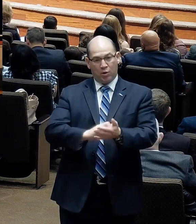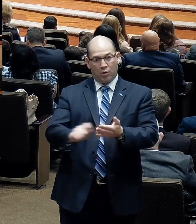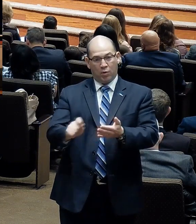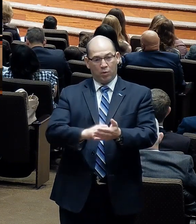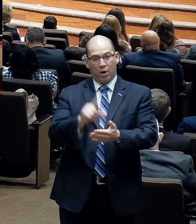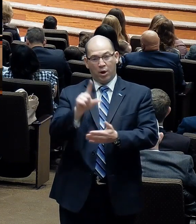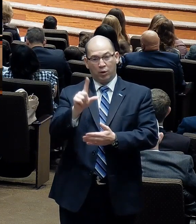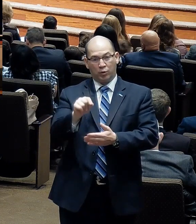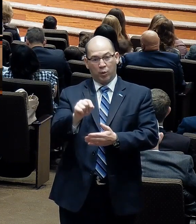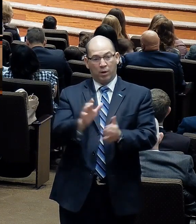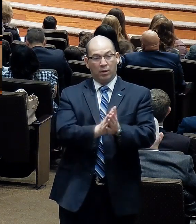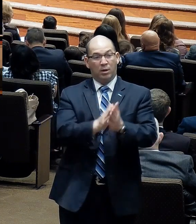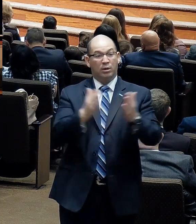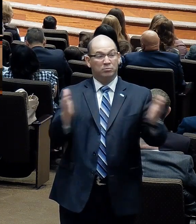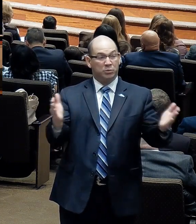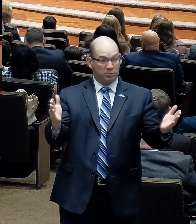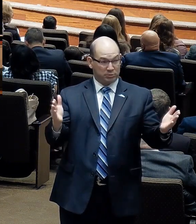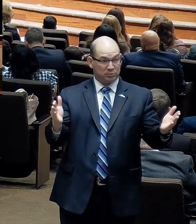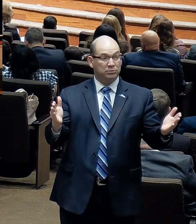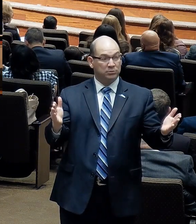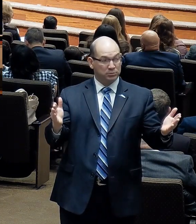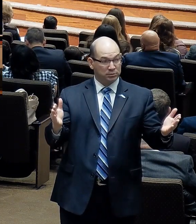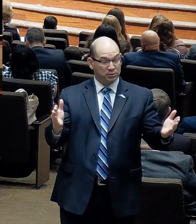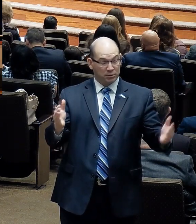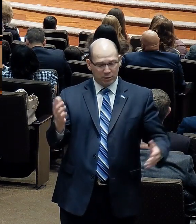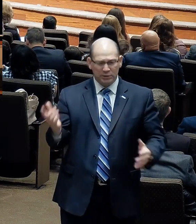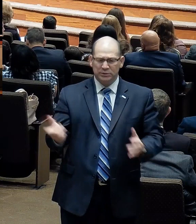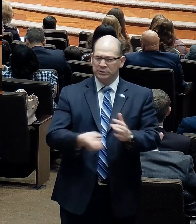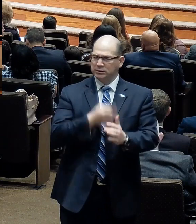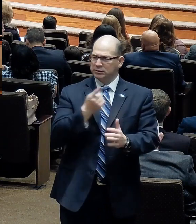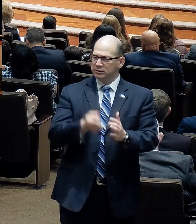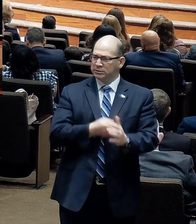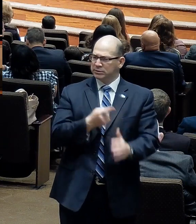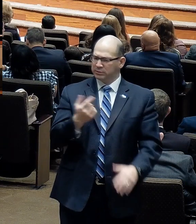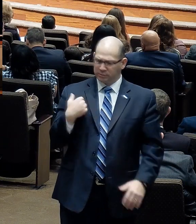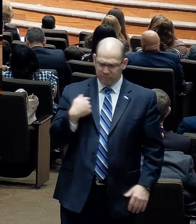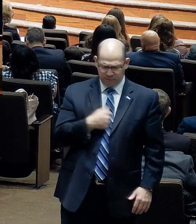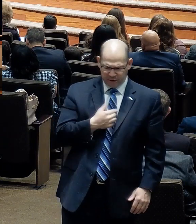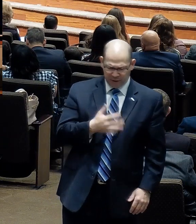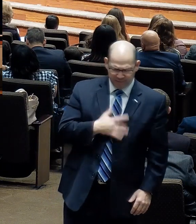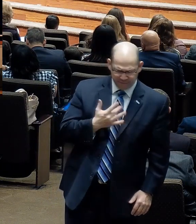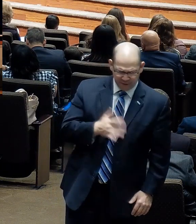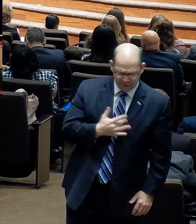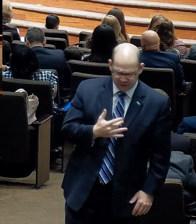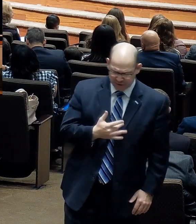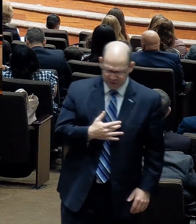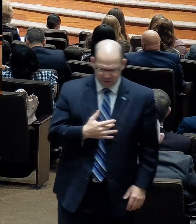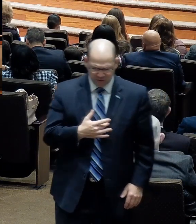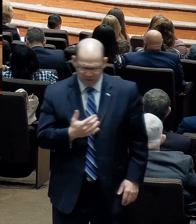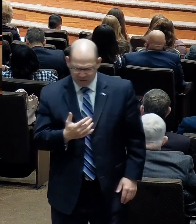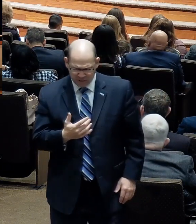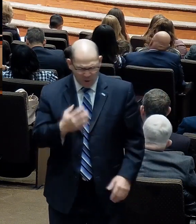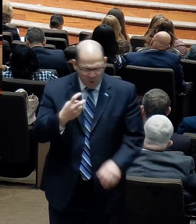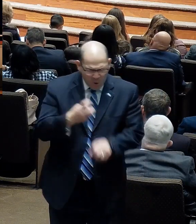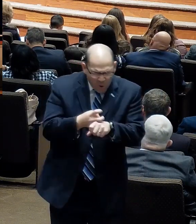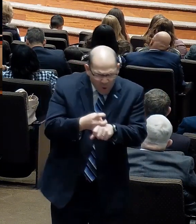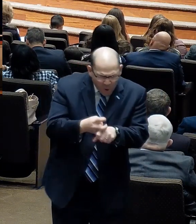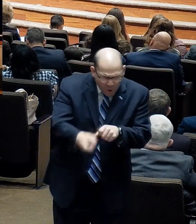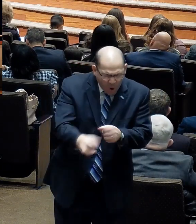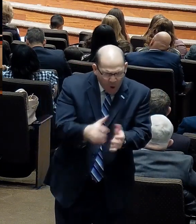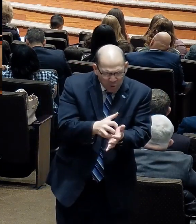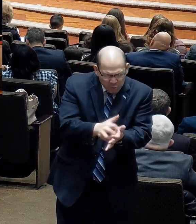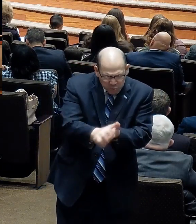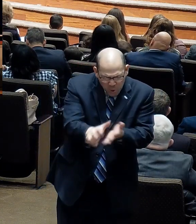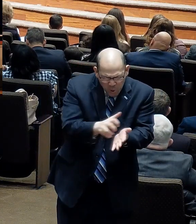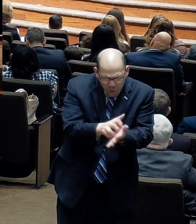of history. Sometimes it seems that when God is about to make preeminent use of a man, he puts him through the fire.